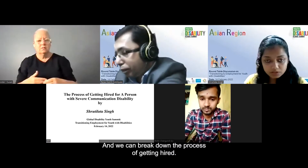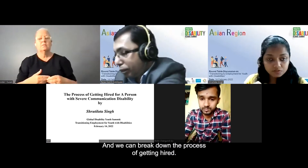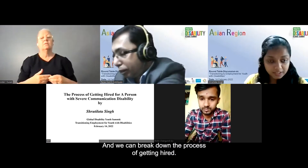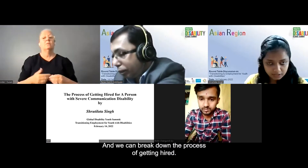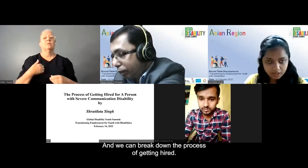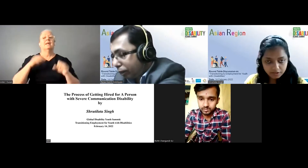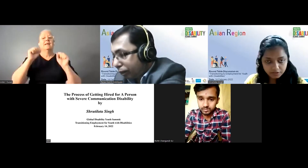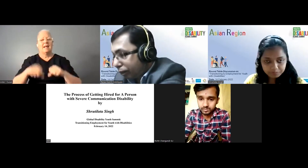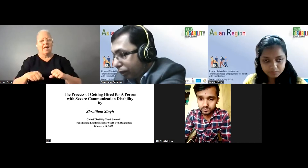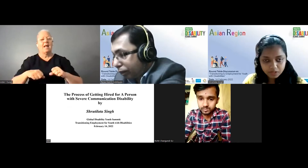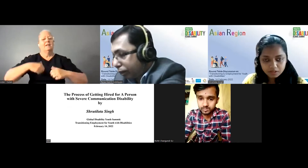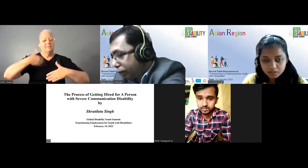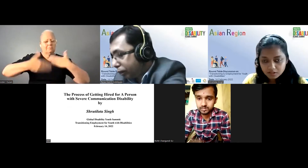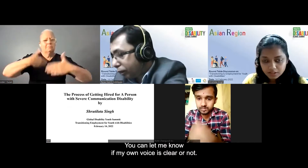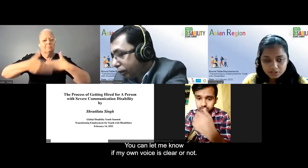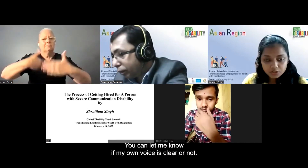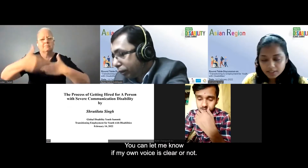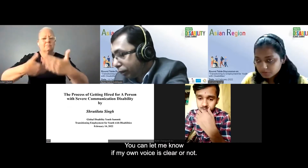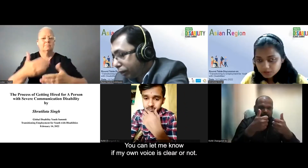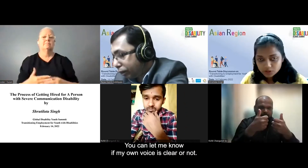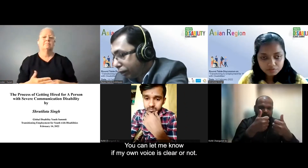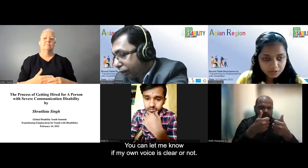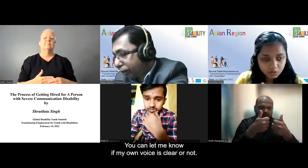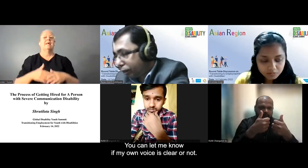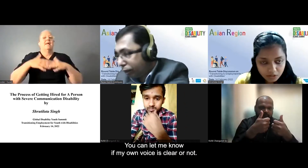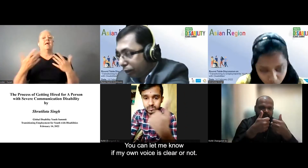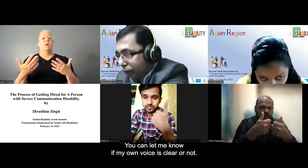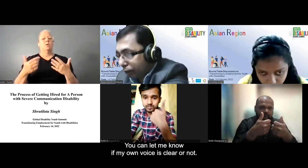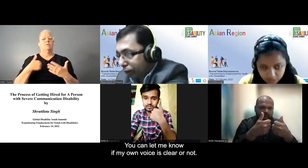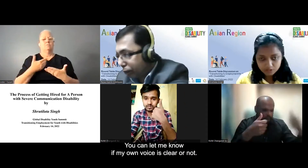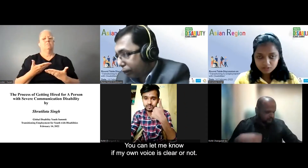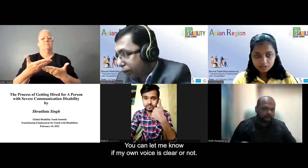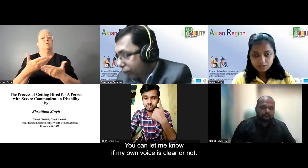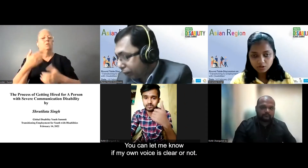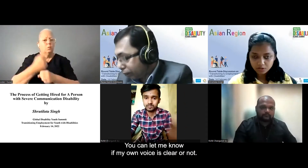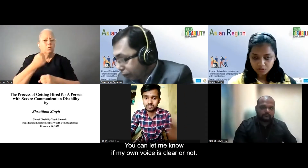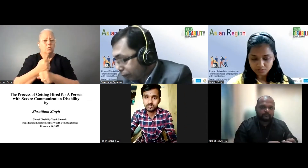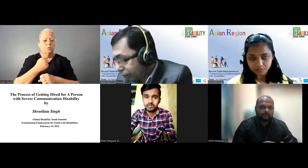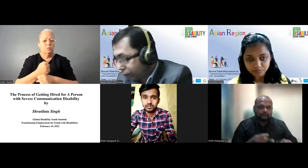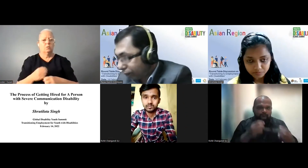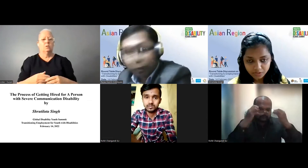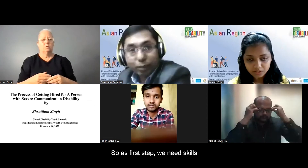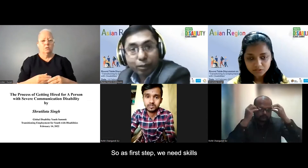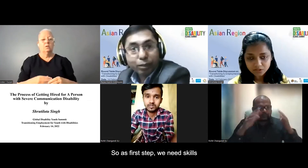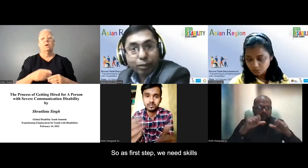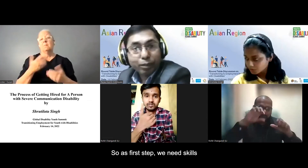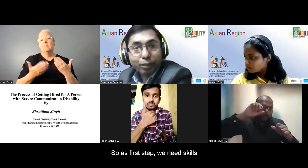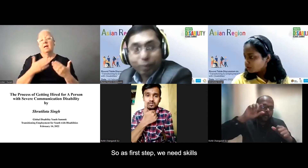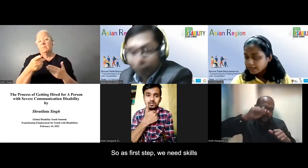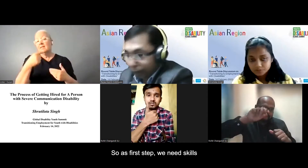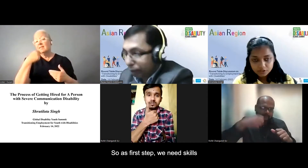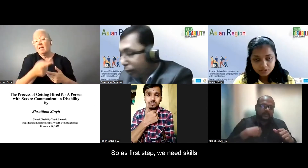process of getting hired. You can let me know if my voice is clear or not. So